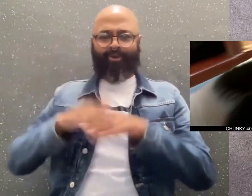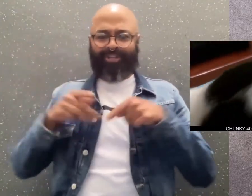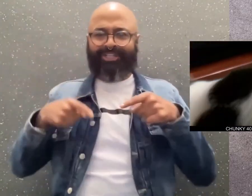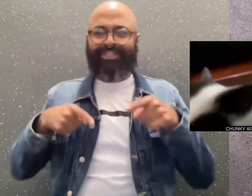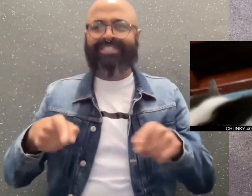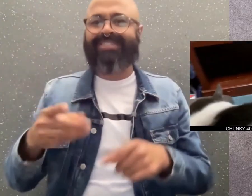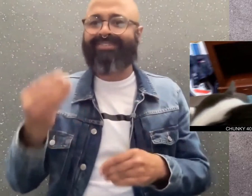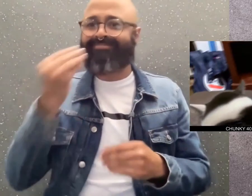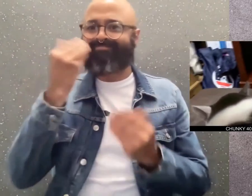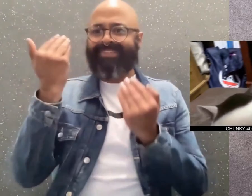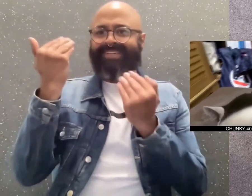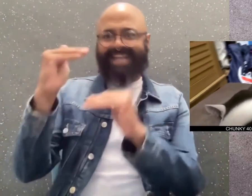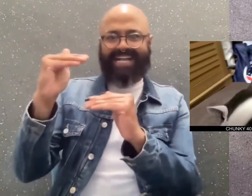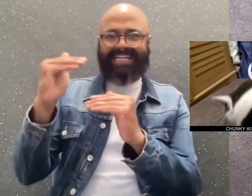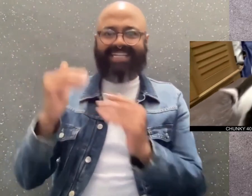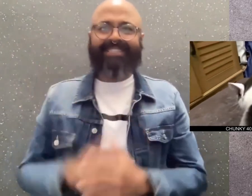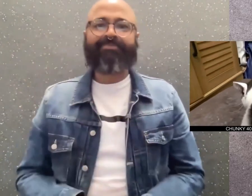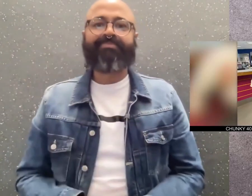Now both of them are going on a diet.